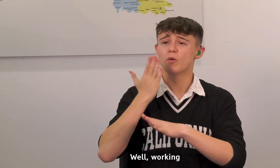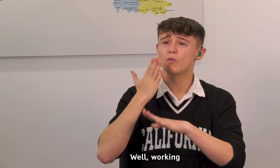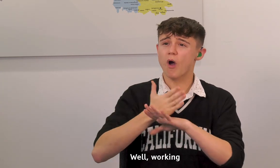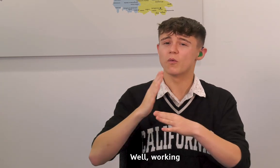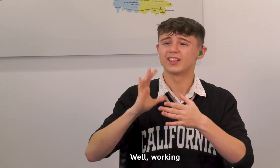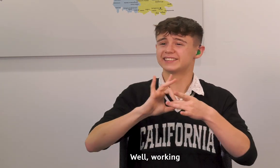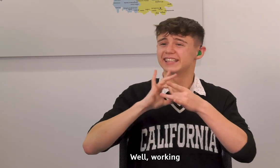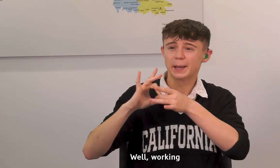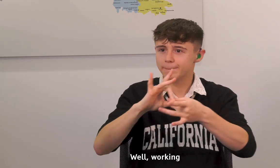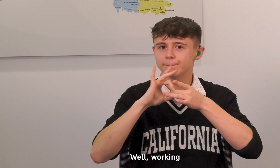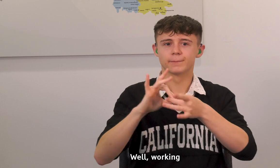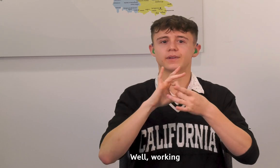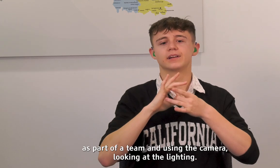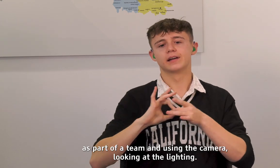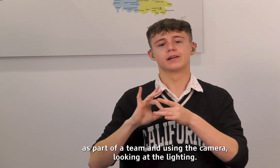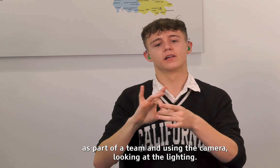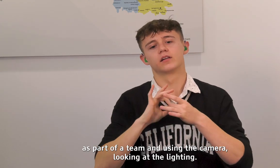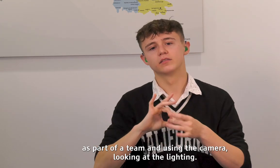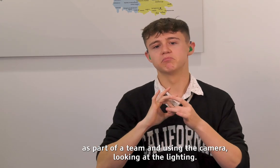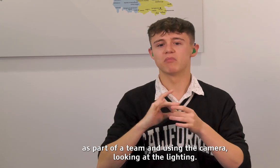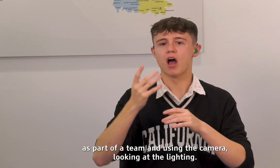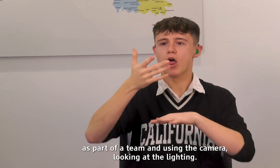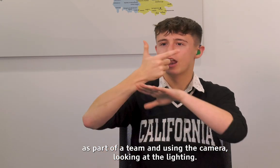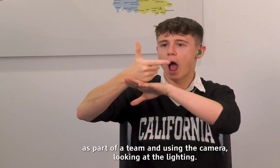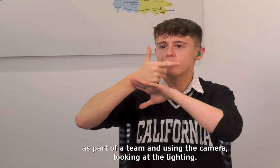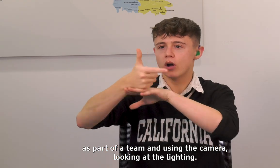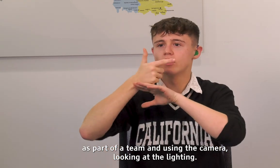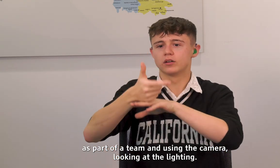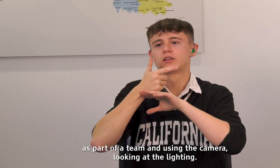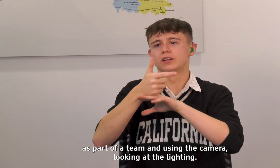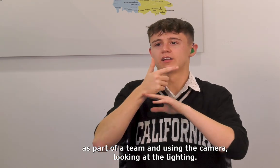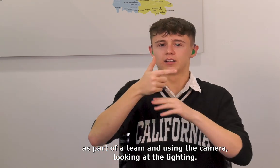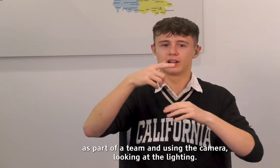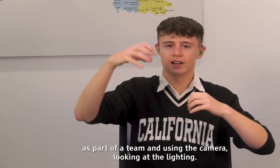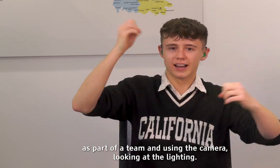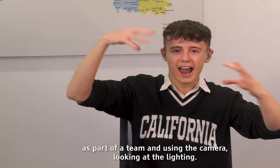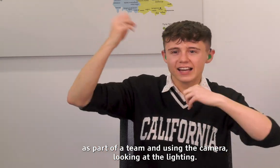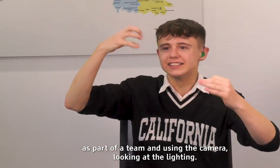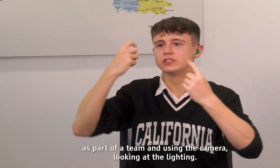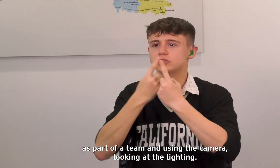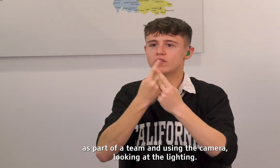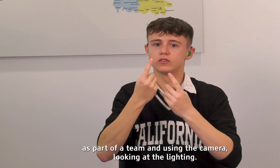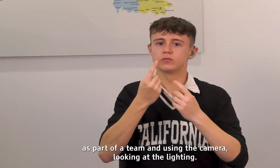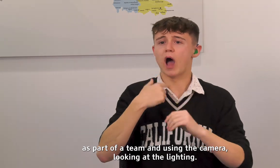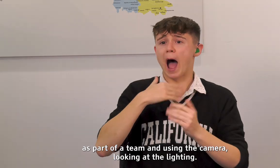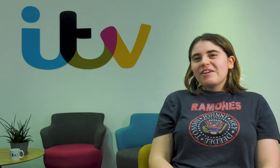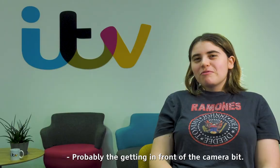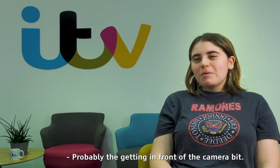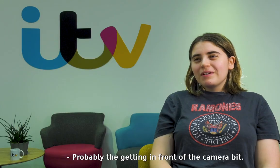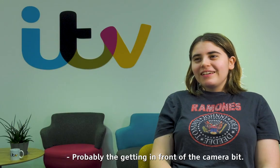Well, working as part of a team and using the camera, looking at the lighting. Probably